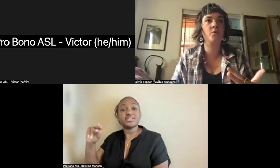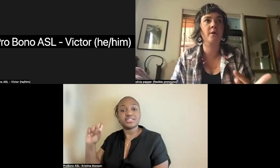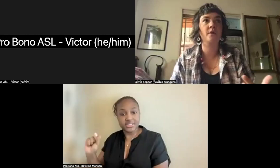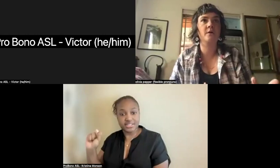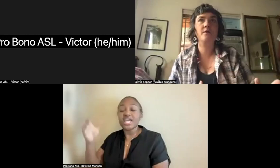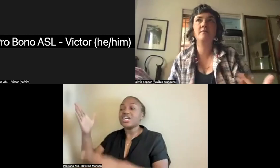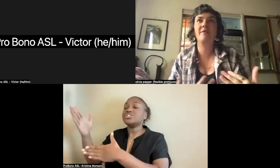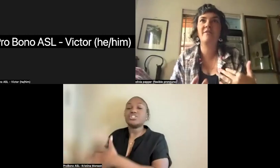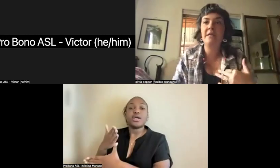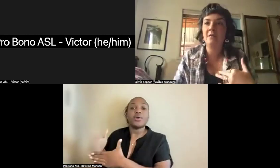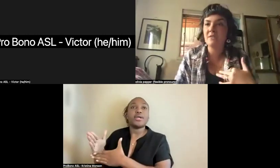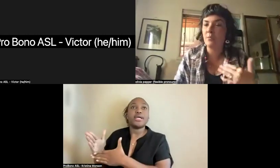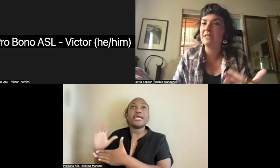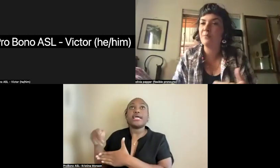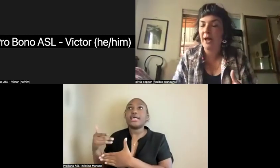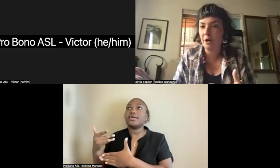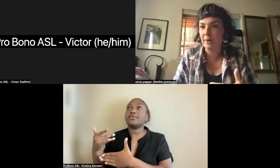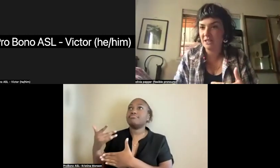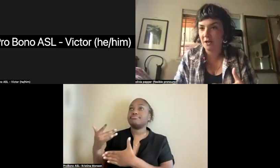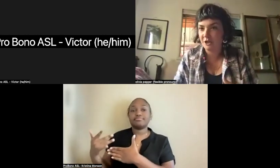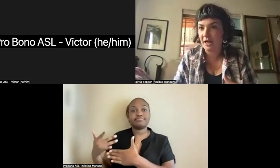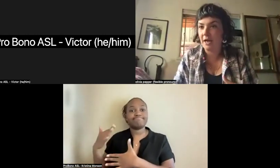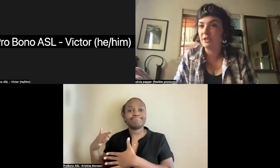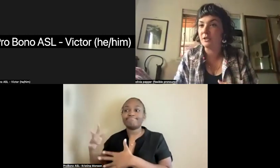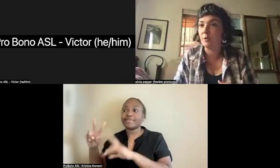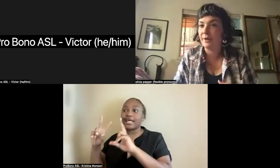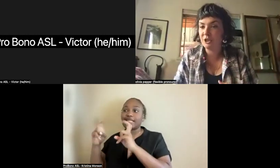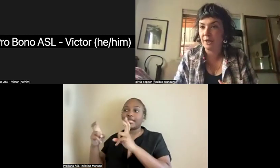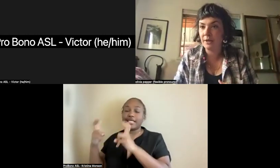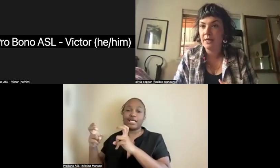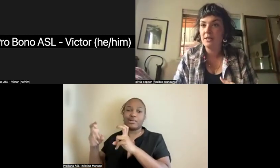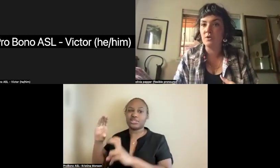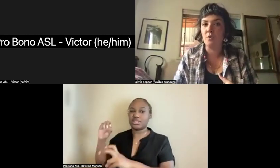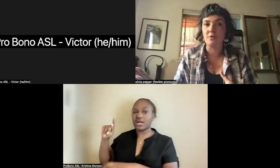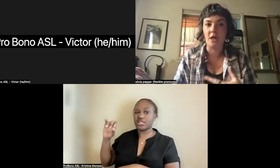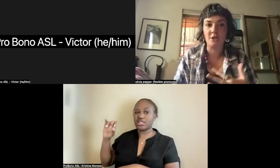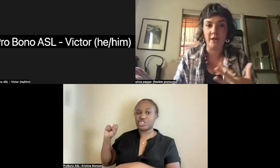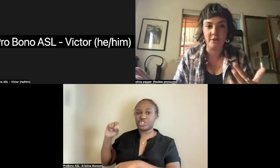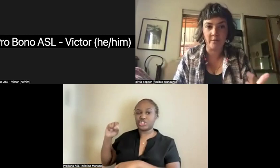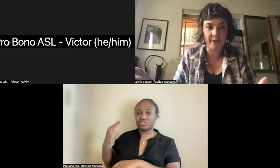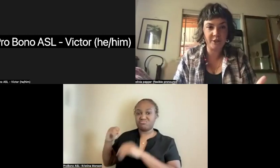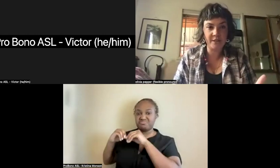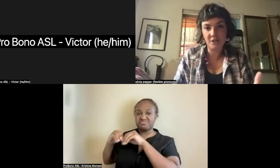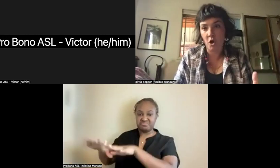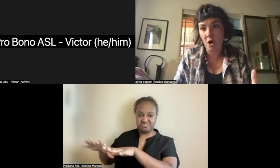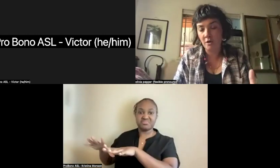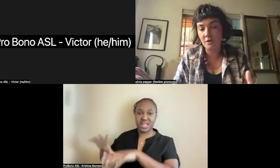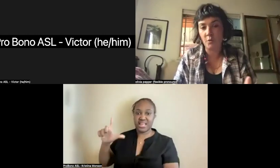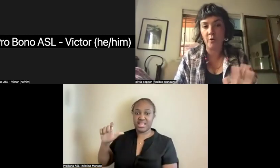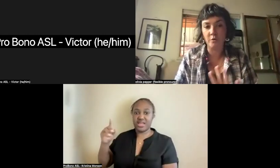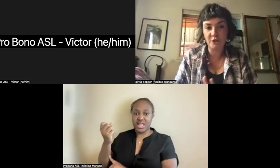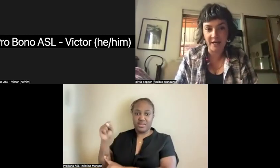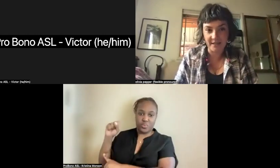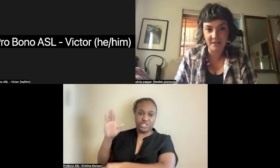were themes that were inspired by Scottish and Irish liberation. So Scotch-Irish liberation songs